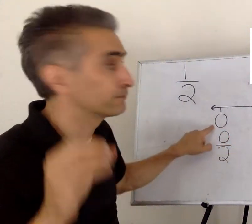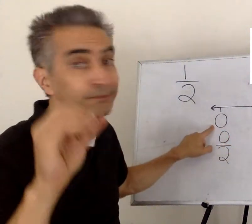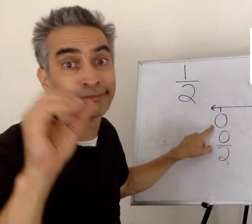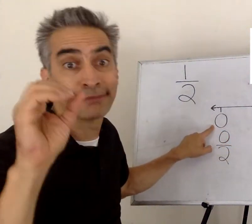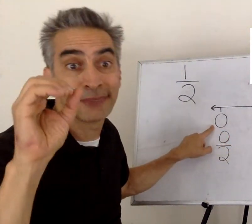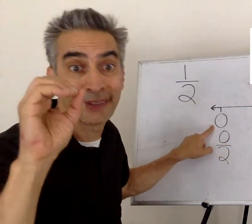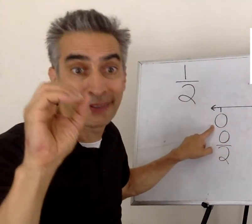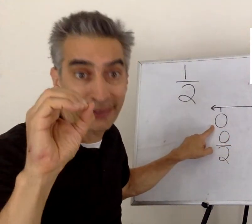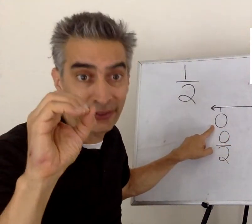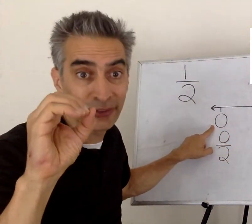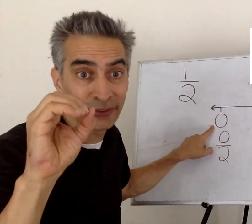zero.